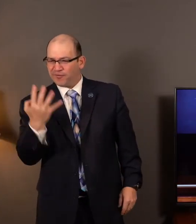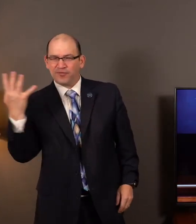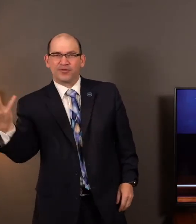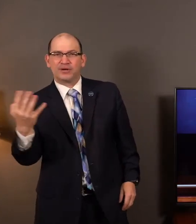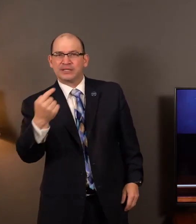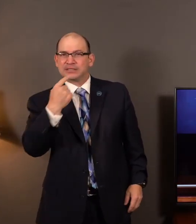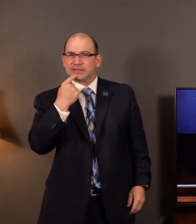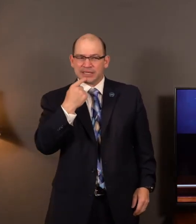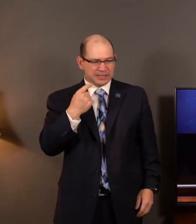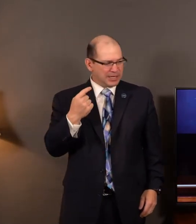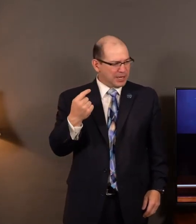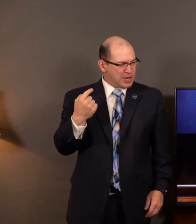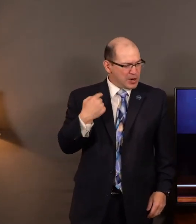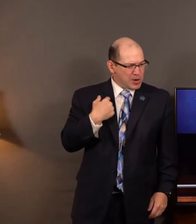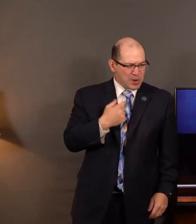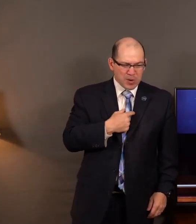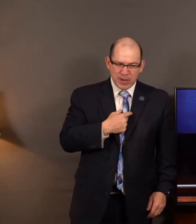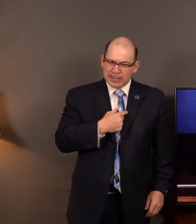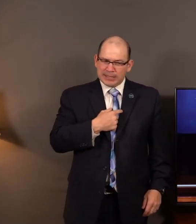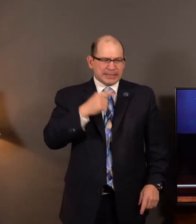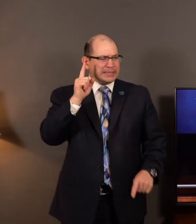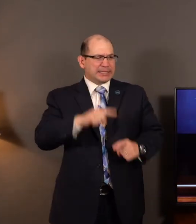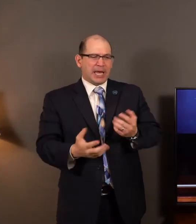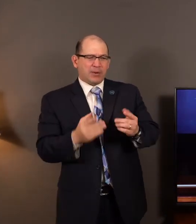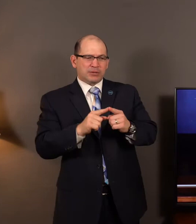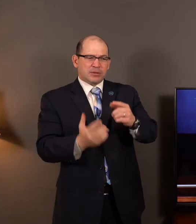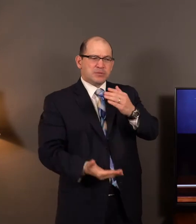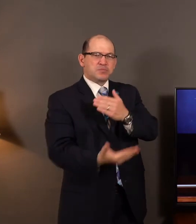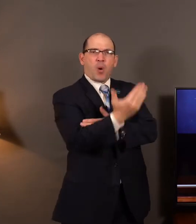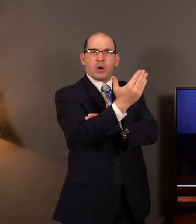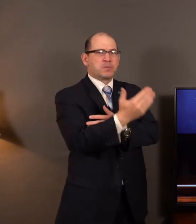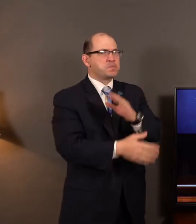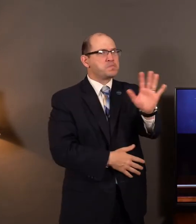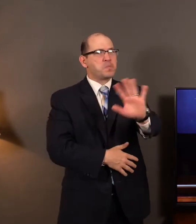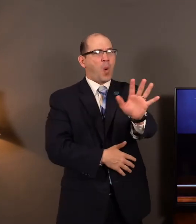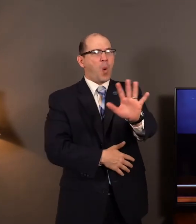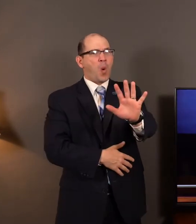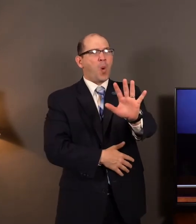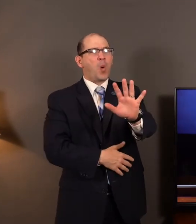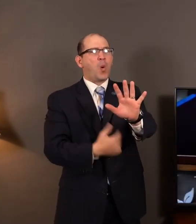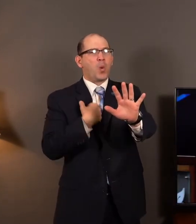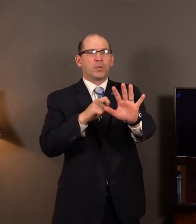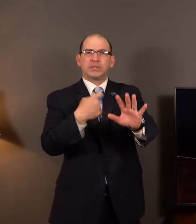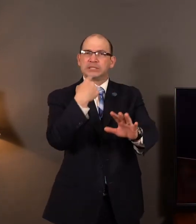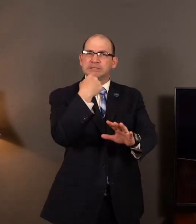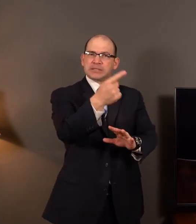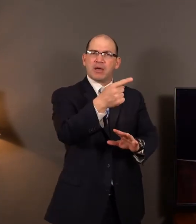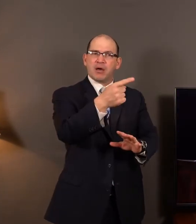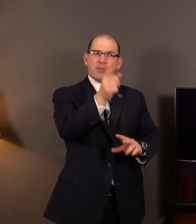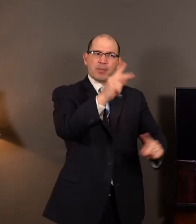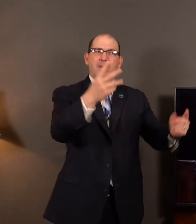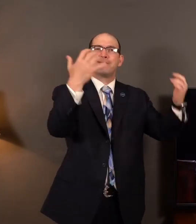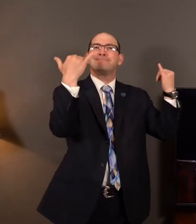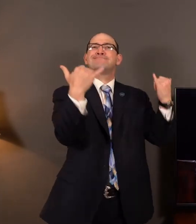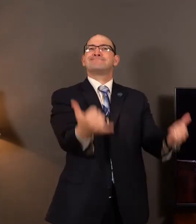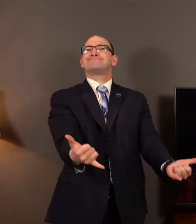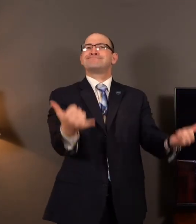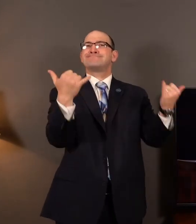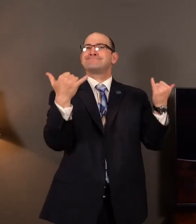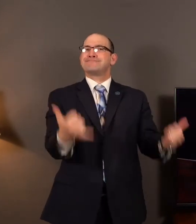9 that they could not even tarry till the morning light. They got together and they said, Boy, God's been good. Man, we've got a belly full of food. We haven't had